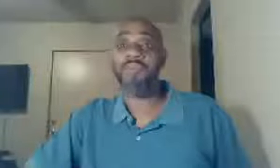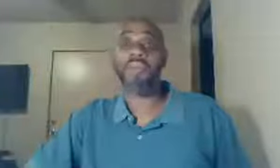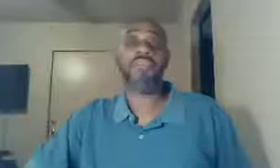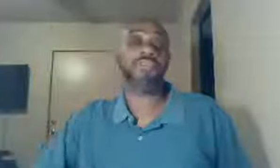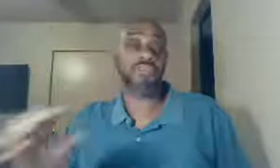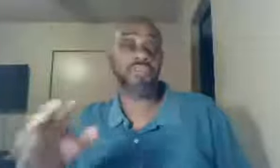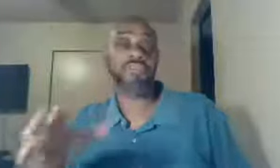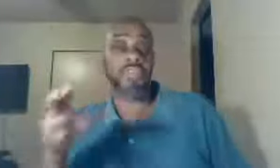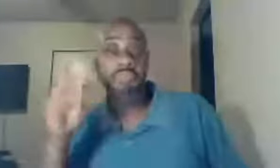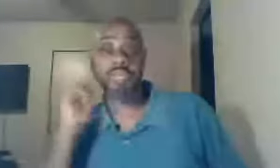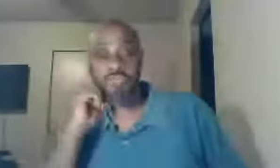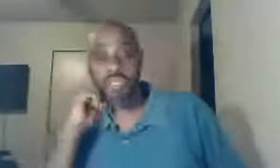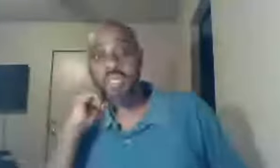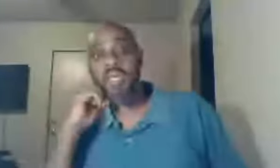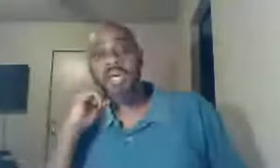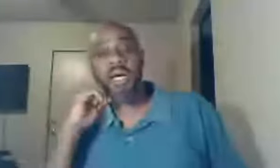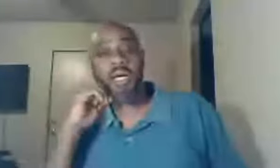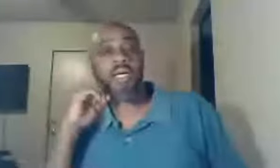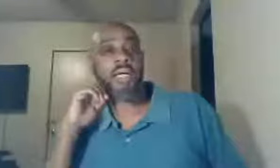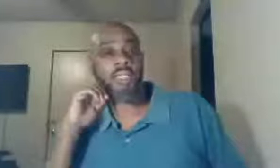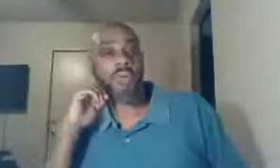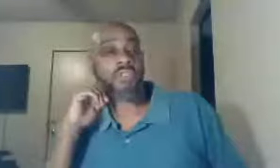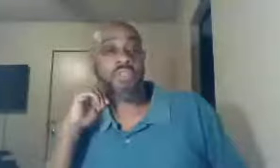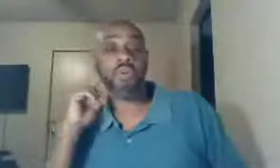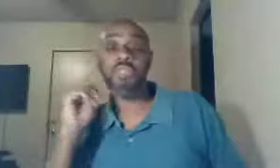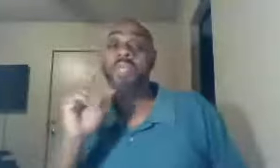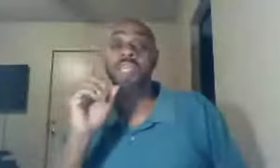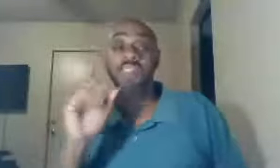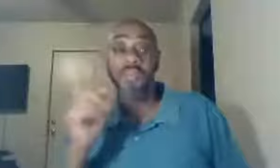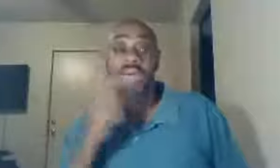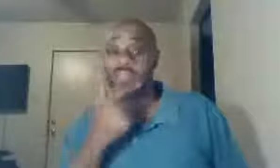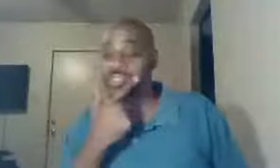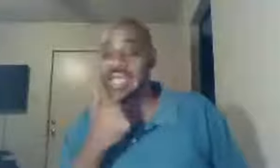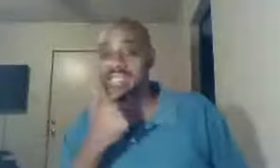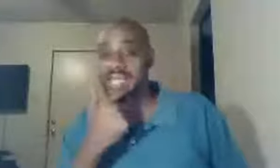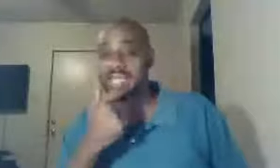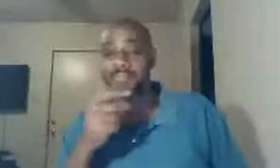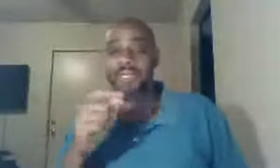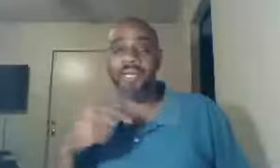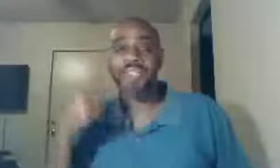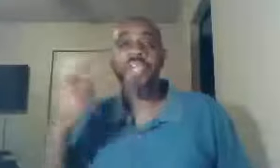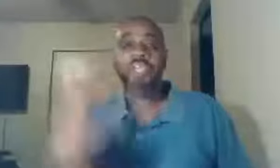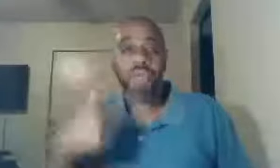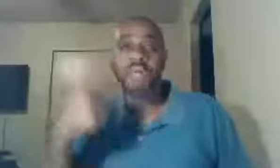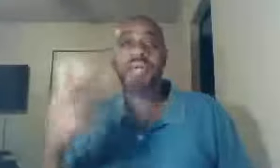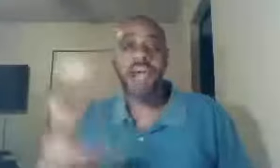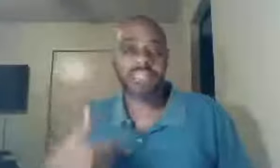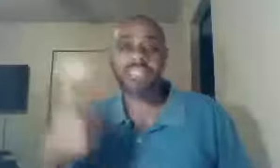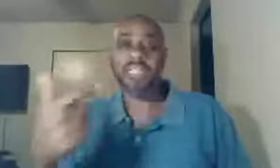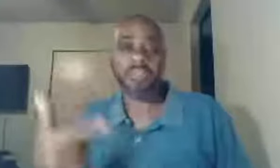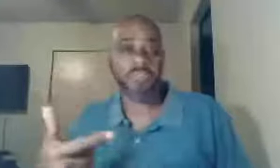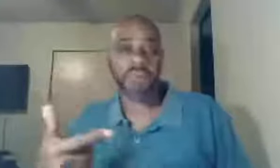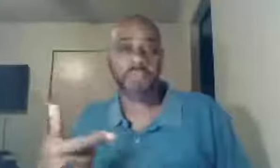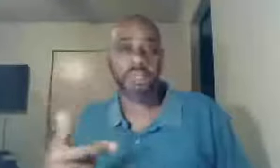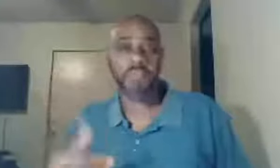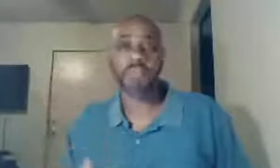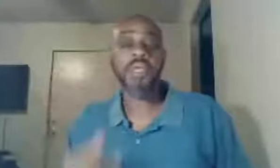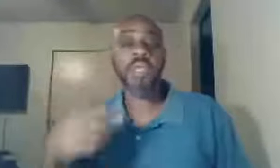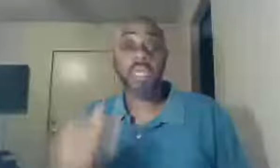brothers and sisters, in ministry, especially those, as pastors, and I say that, because you are constantly, before the people, if